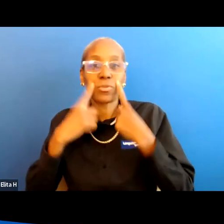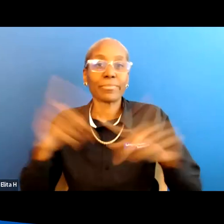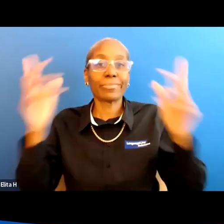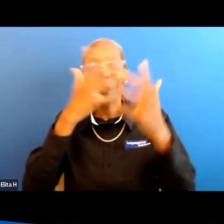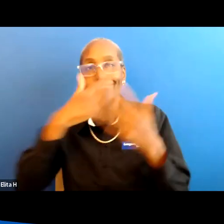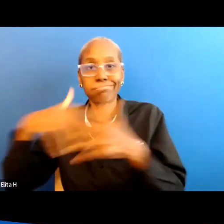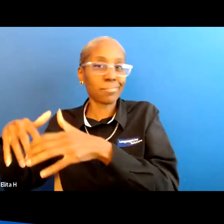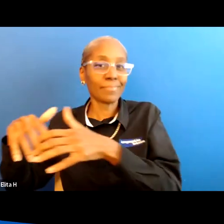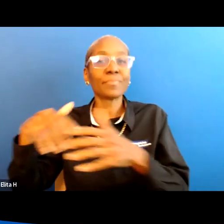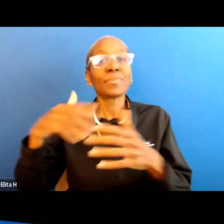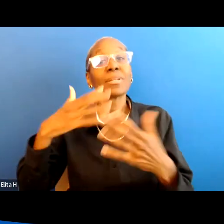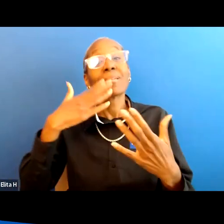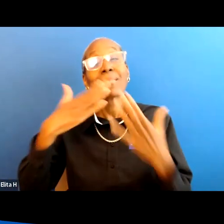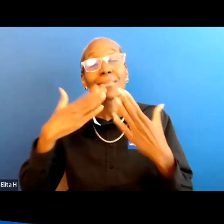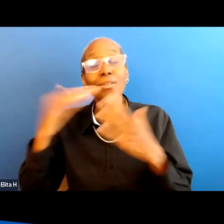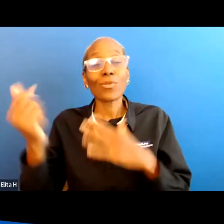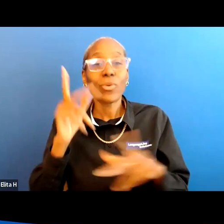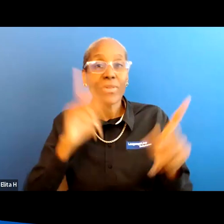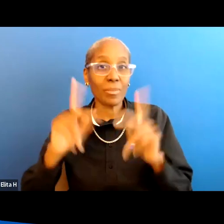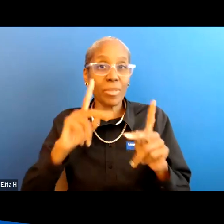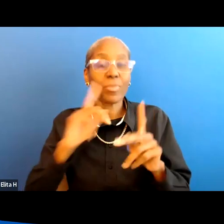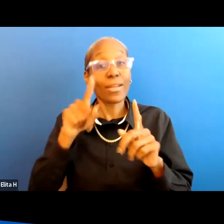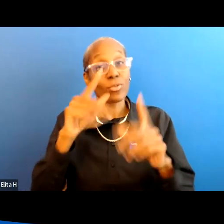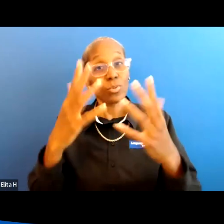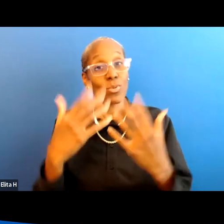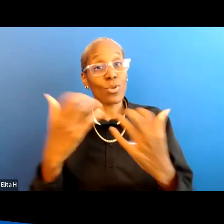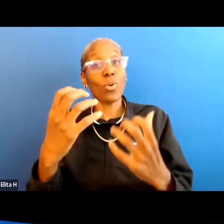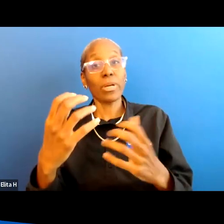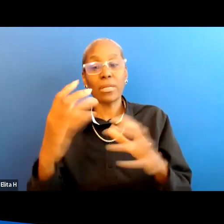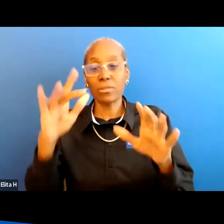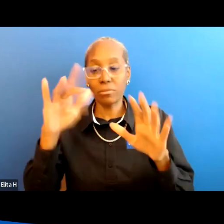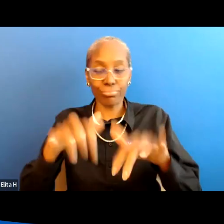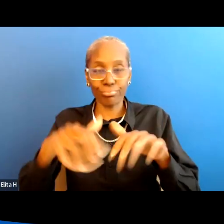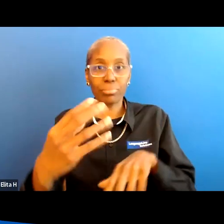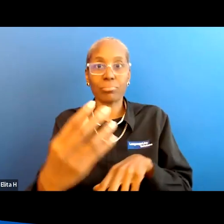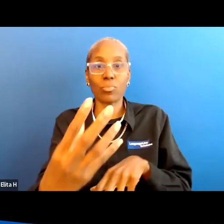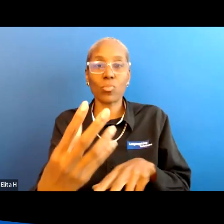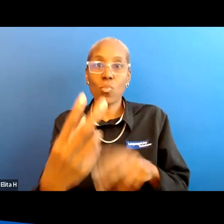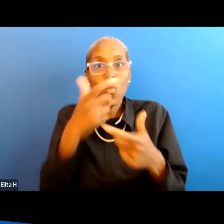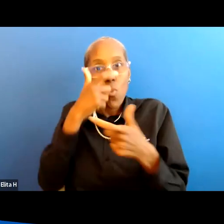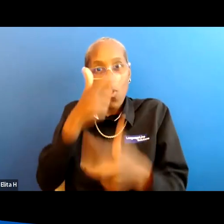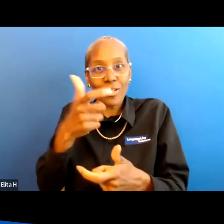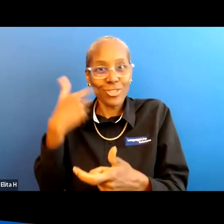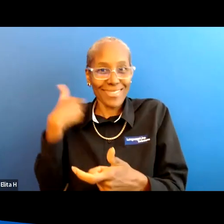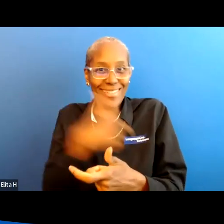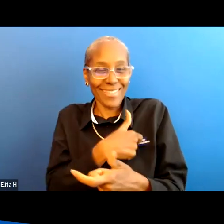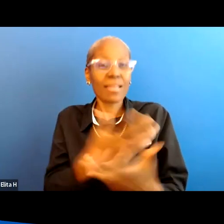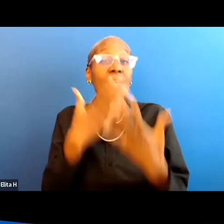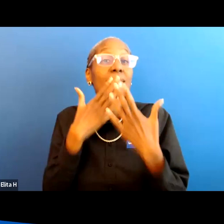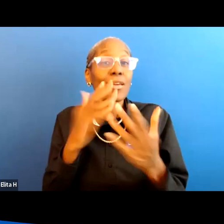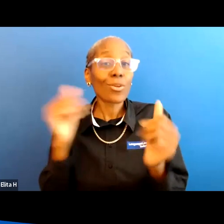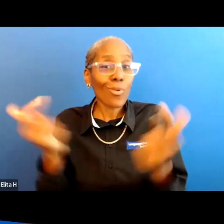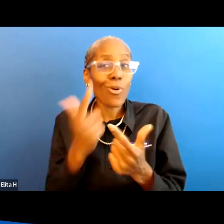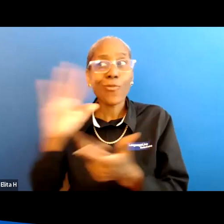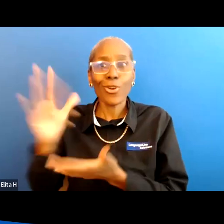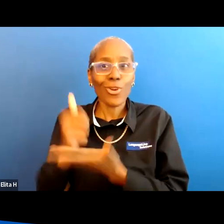so i'd like to thank that whole group of people and especially you the audience that tunes in so thank you everybody for all your help i